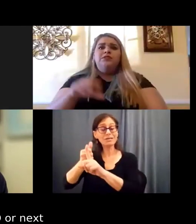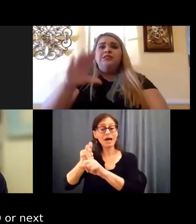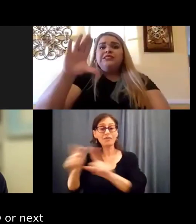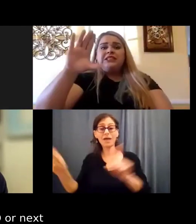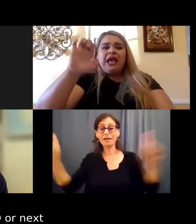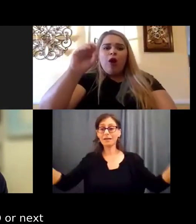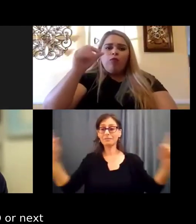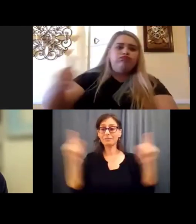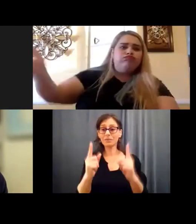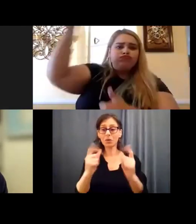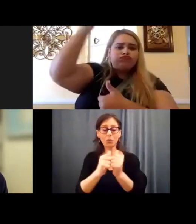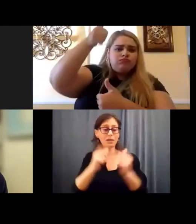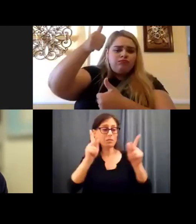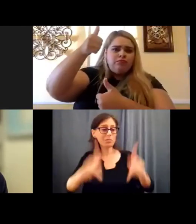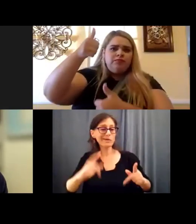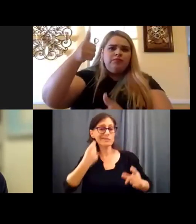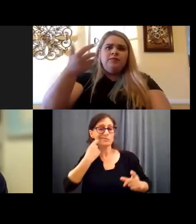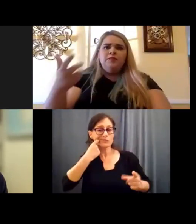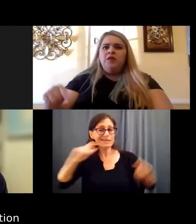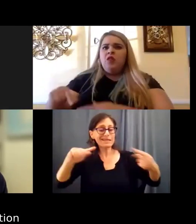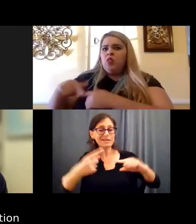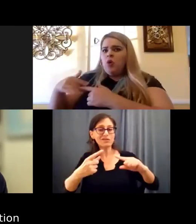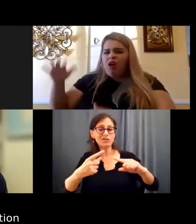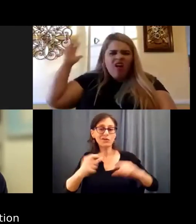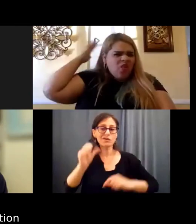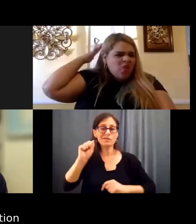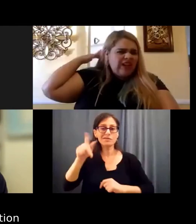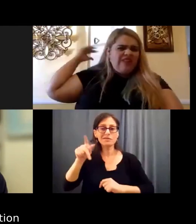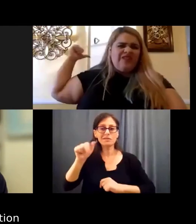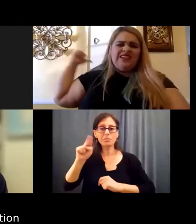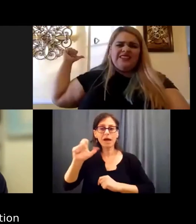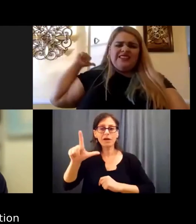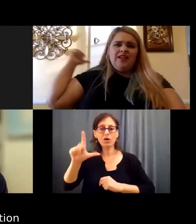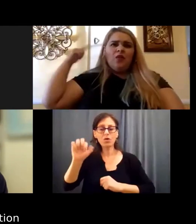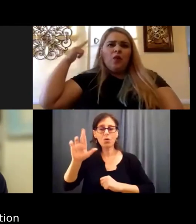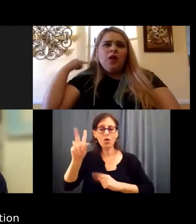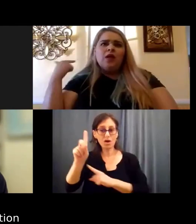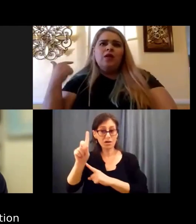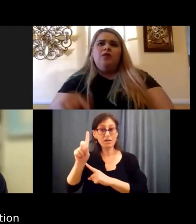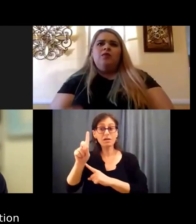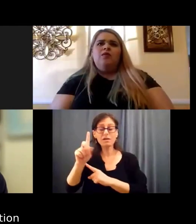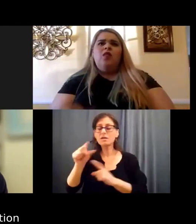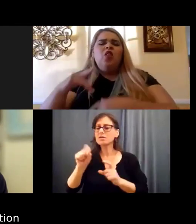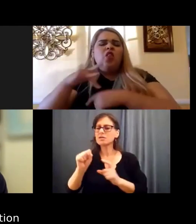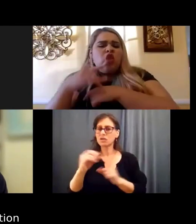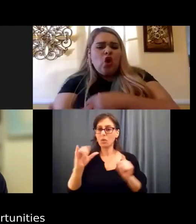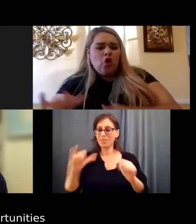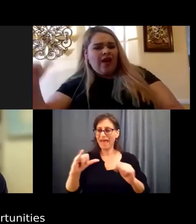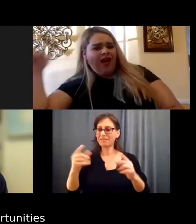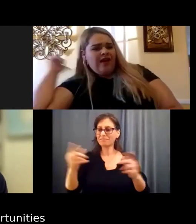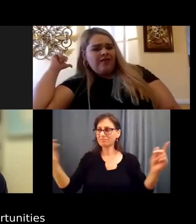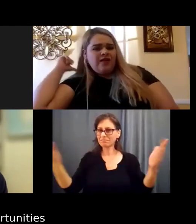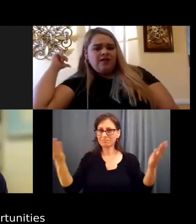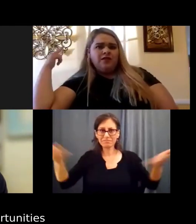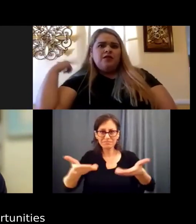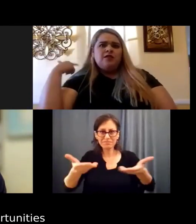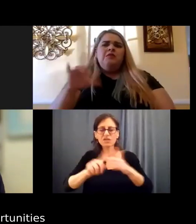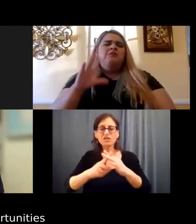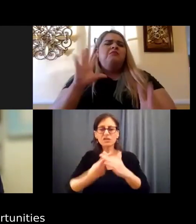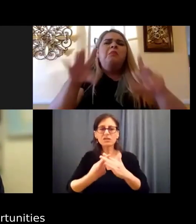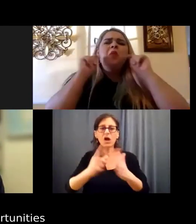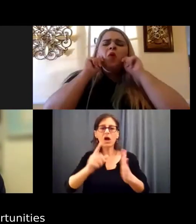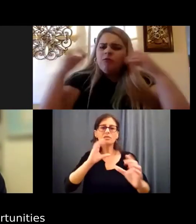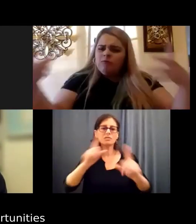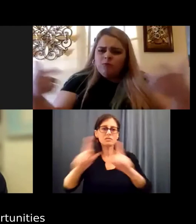that was recently injured with a spinal cord injury. And that's how communication begins, which will lead to employment